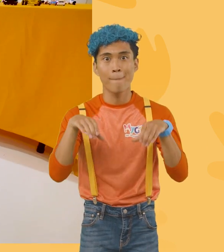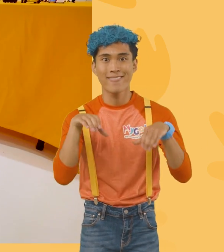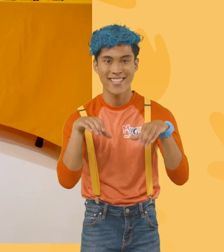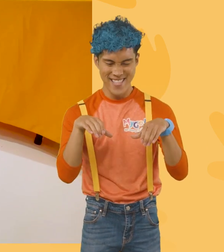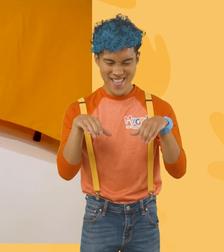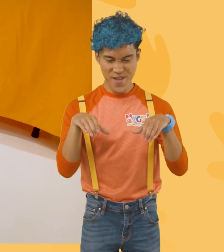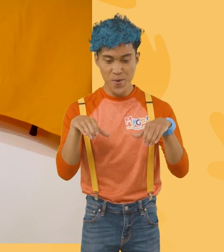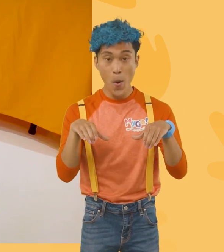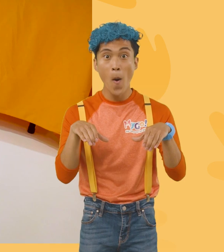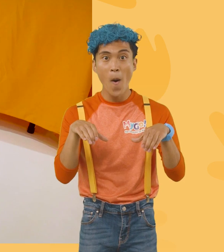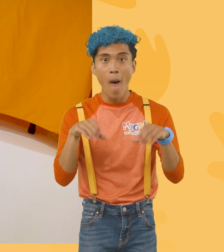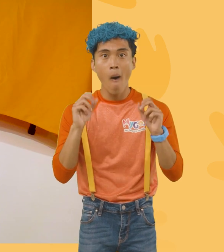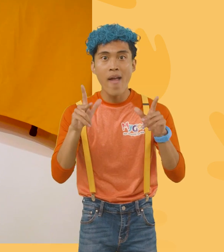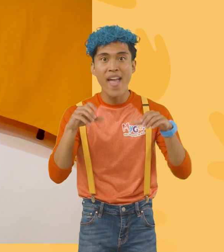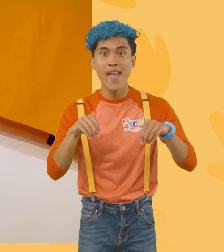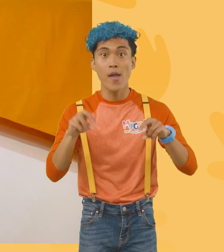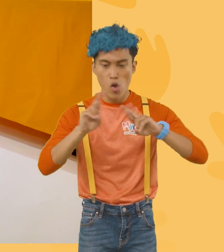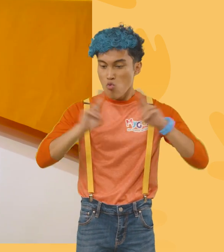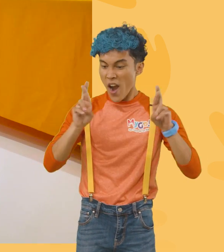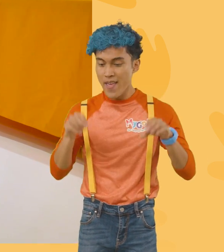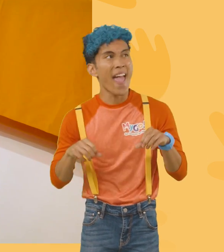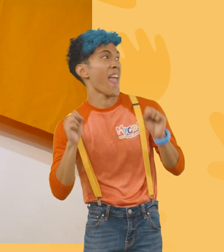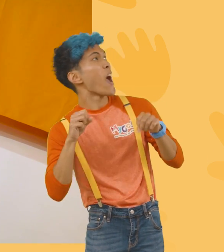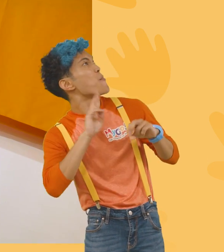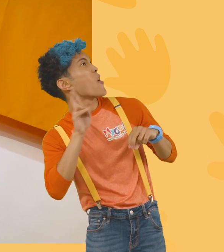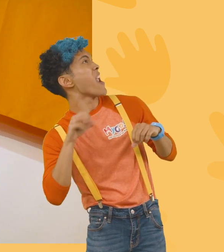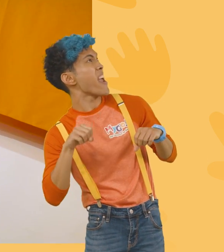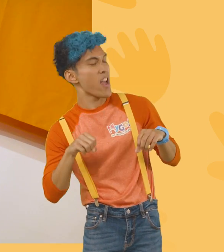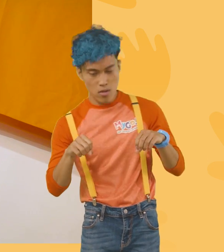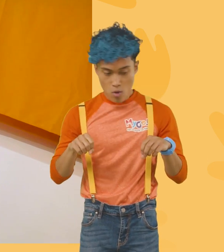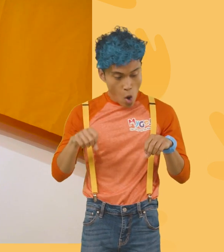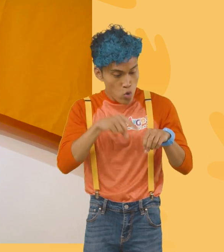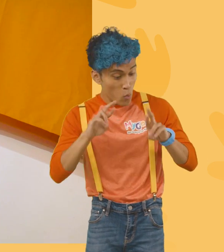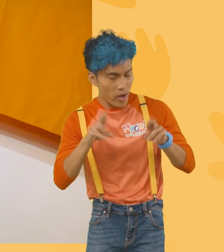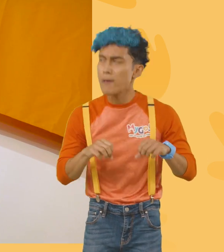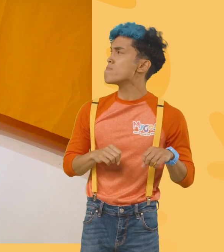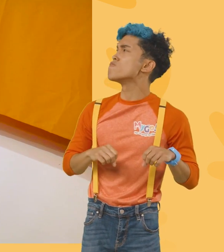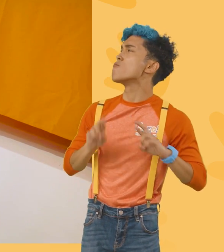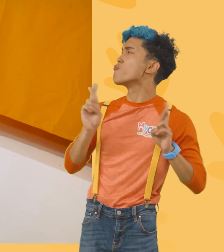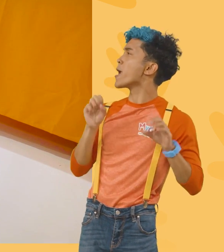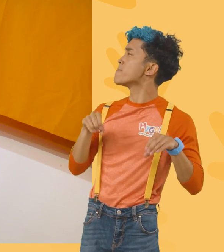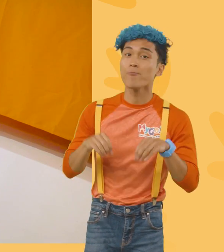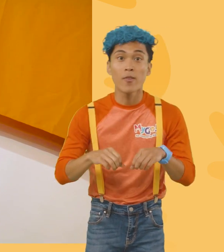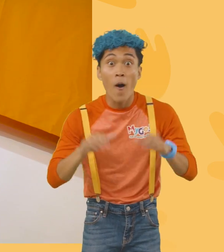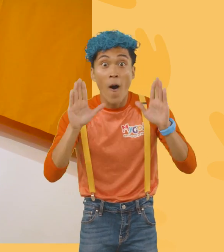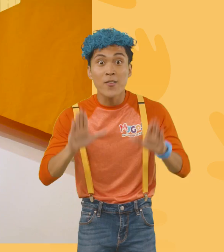down. Okay. Are you ready? Yeah, I'm ready. Are you ready? I'm ready. Awesome. Three,